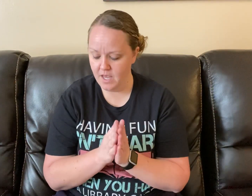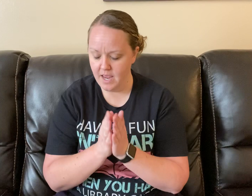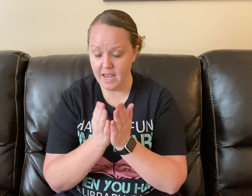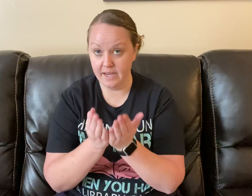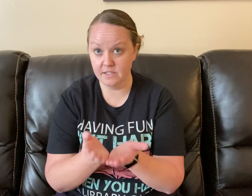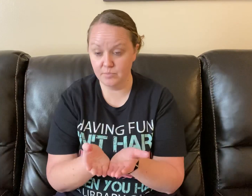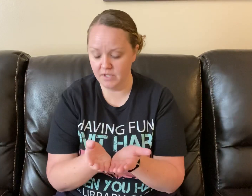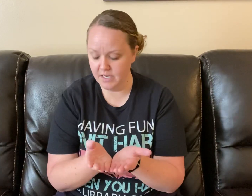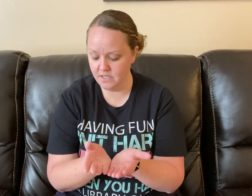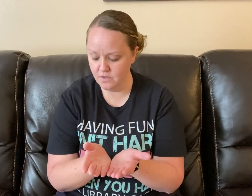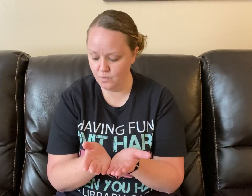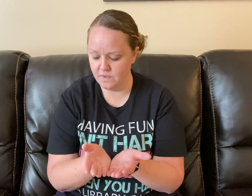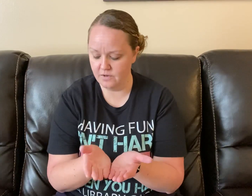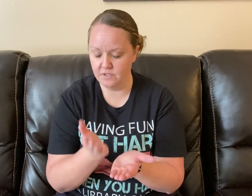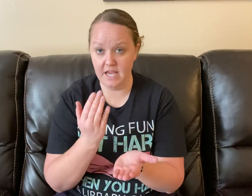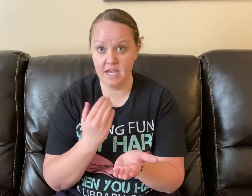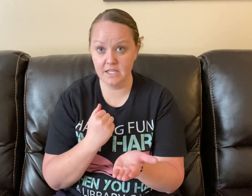Explain. Without X.